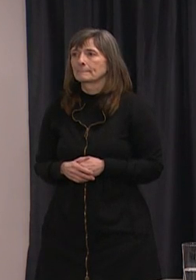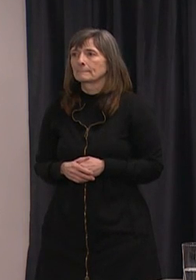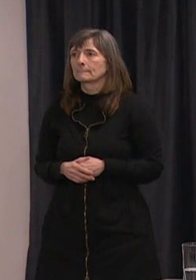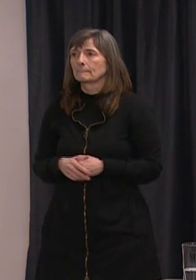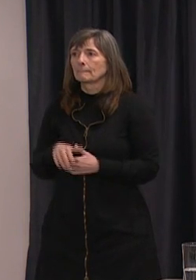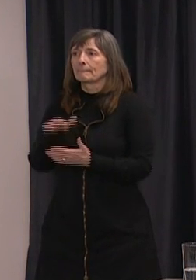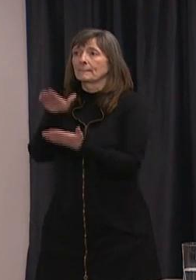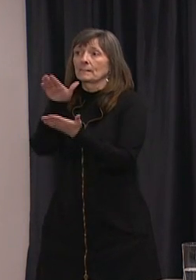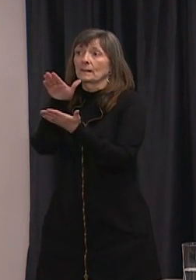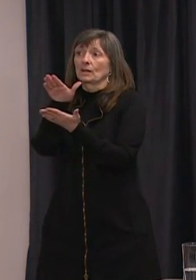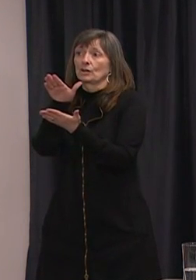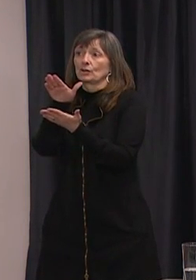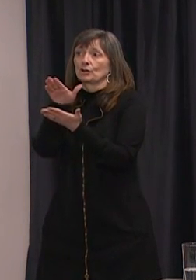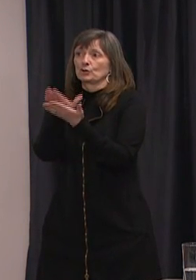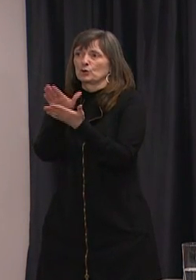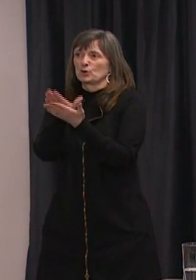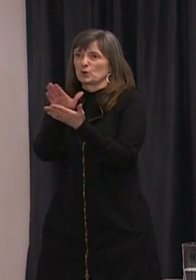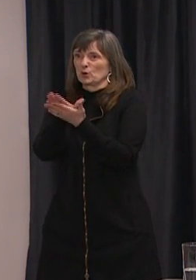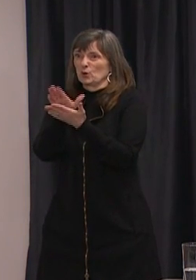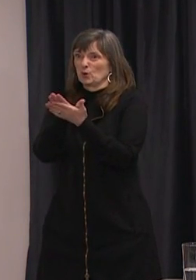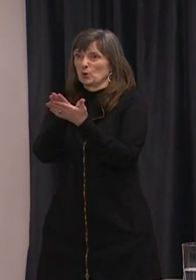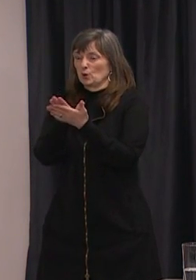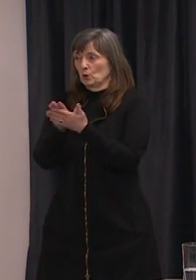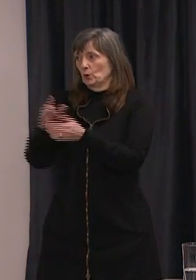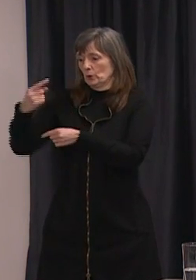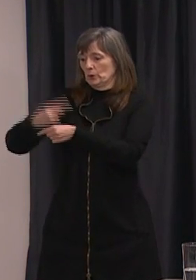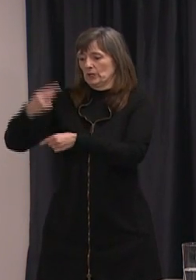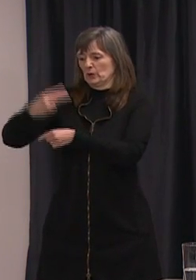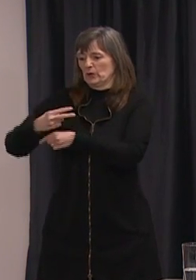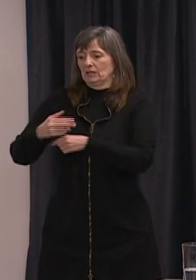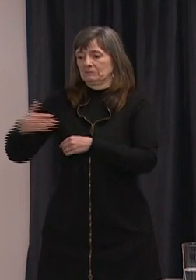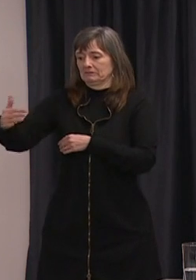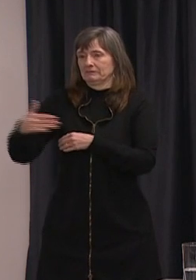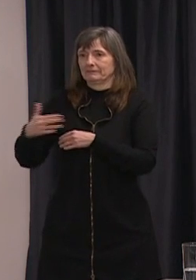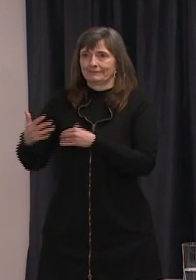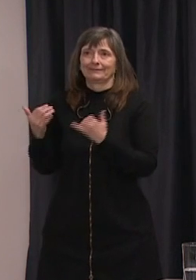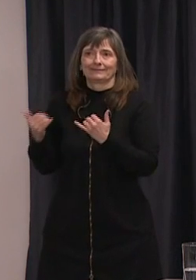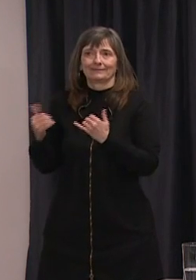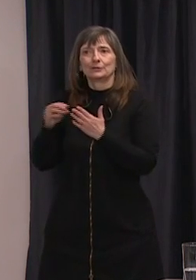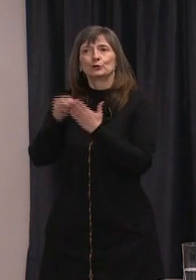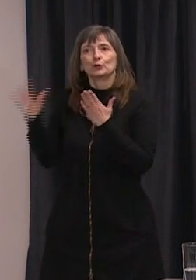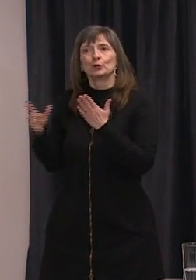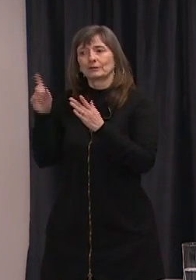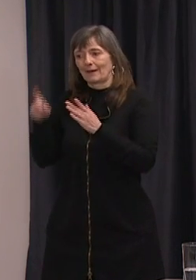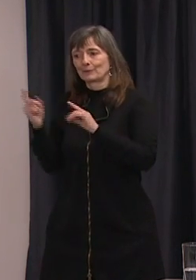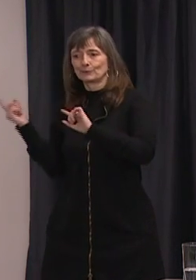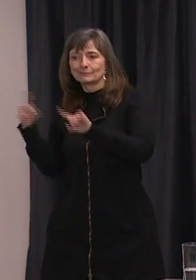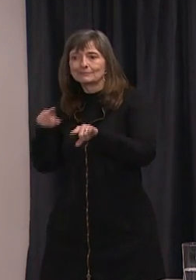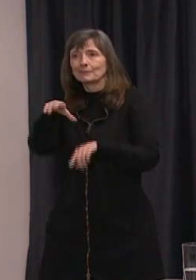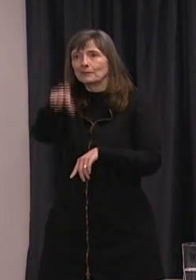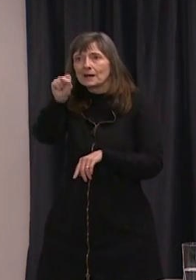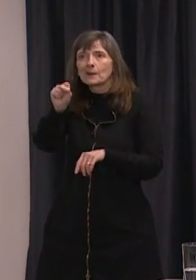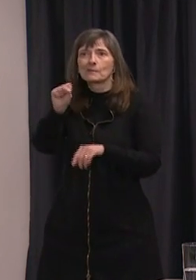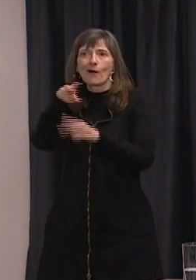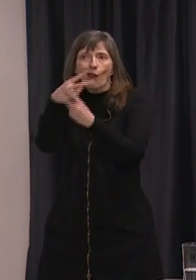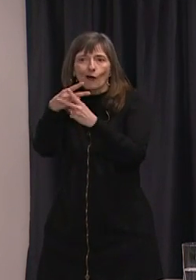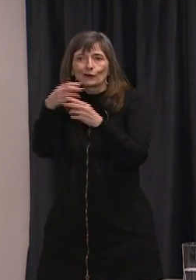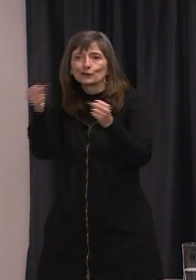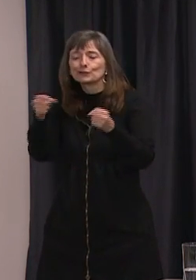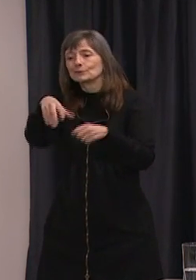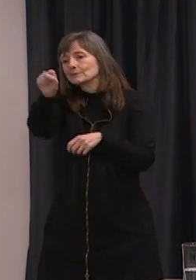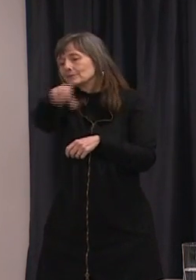Schools are going to be busy places over the next two days as students come in to try and get supplies. Doesn't it seem a bit